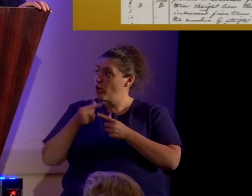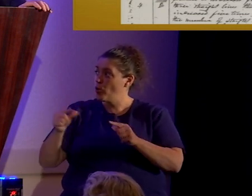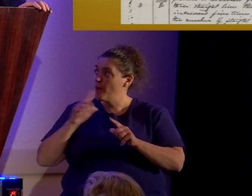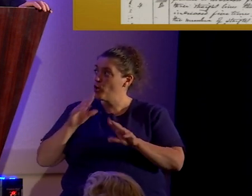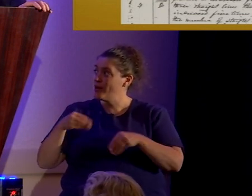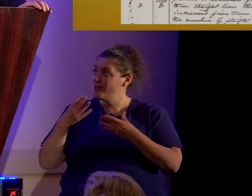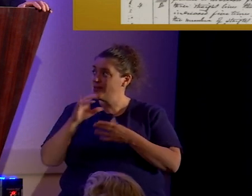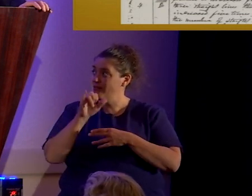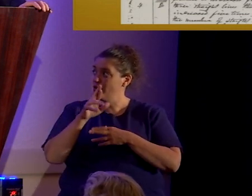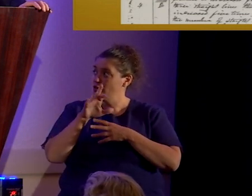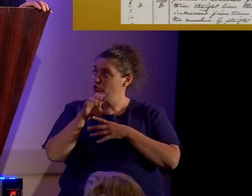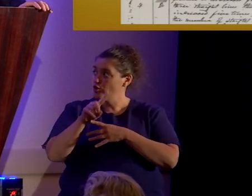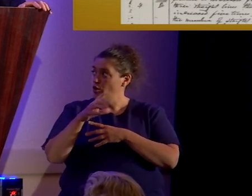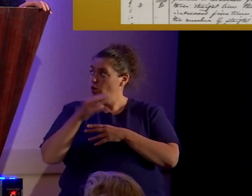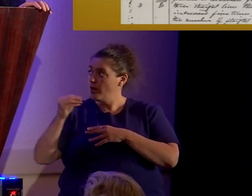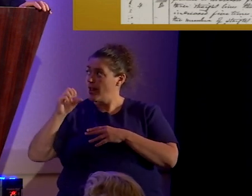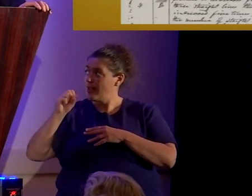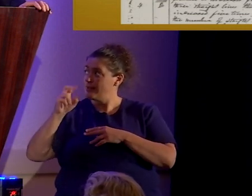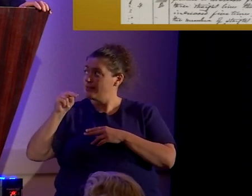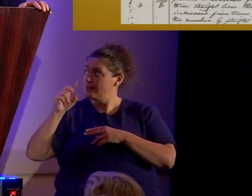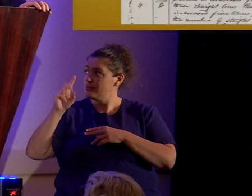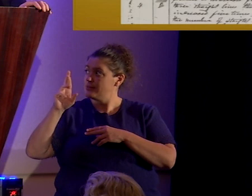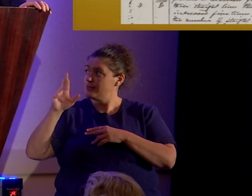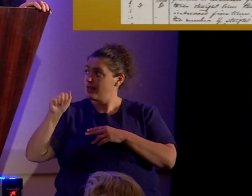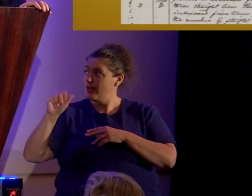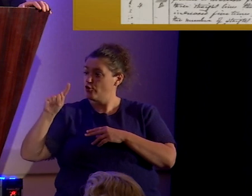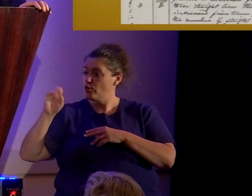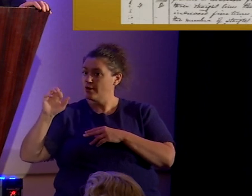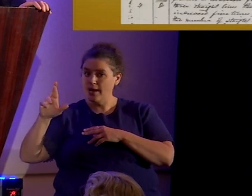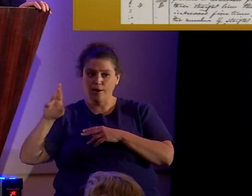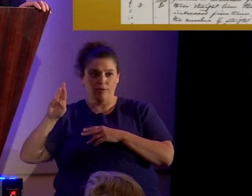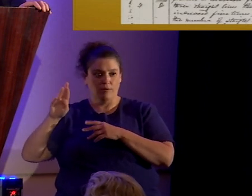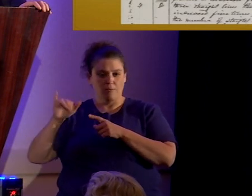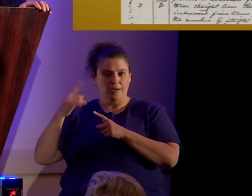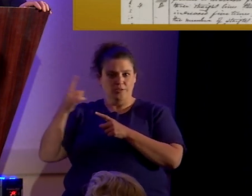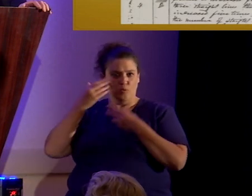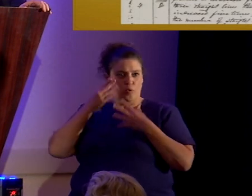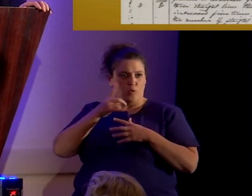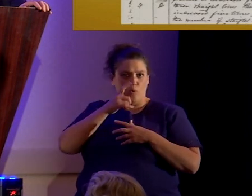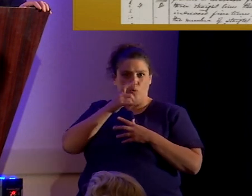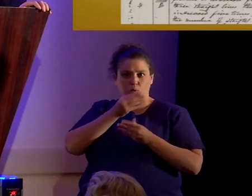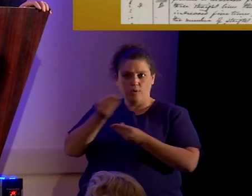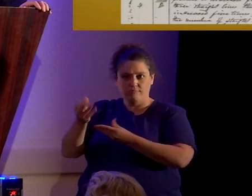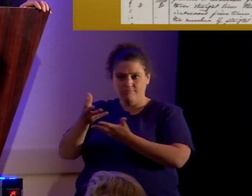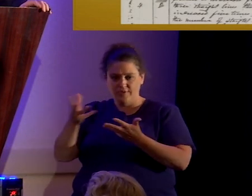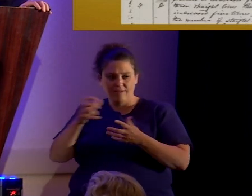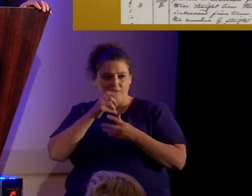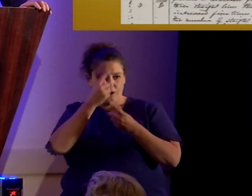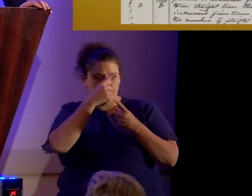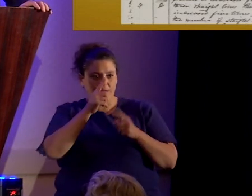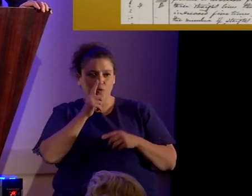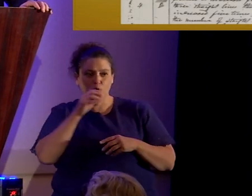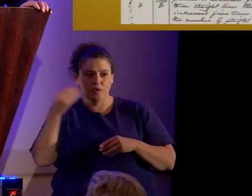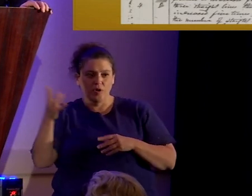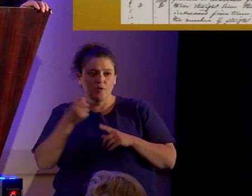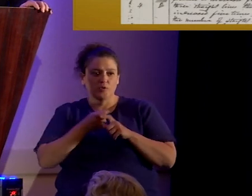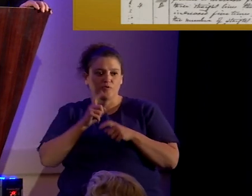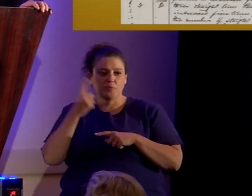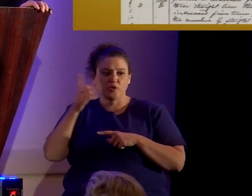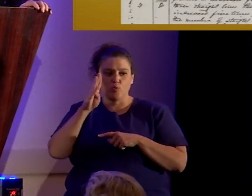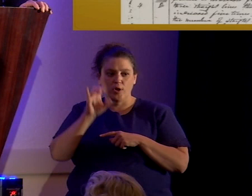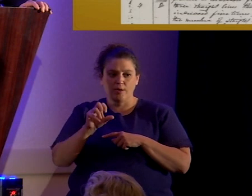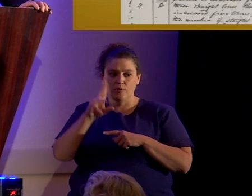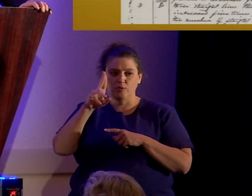and Sandra Tanner by an unknown yet, as far as I'm aware, yet unknown, uh, Brigham Young University